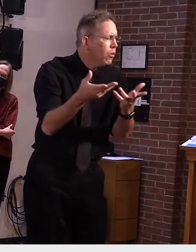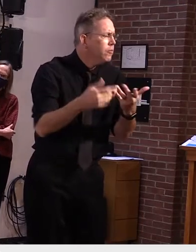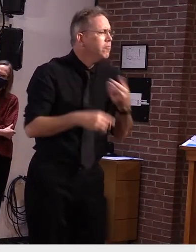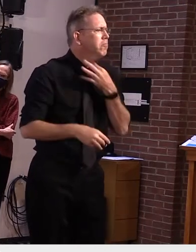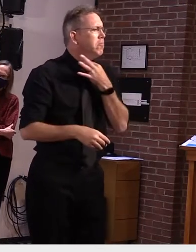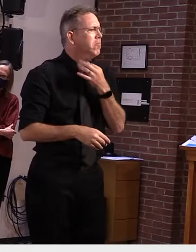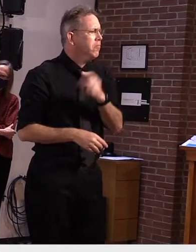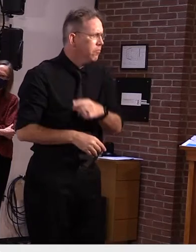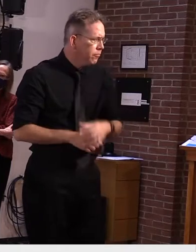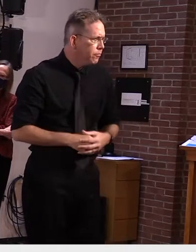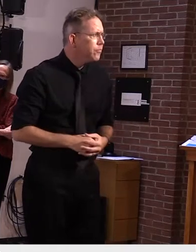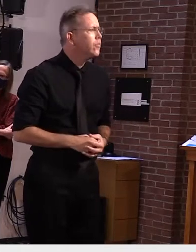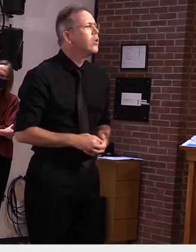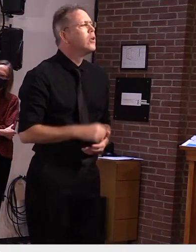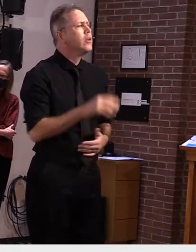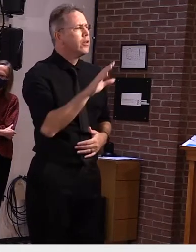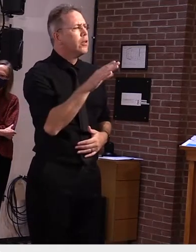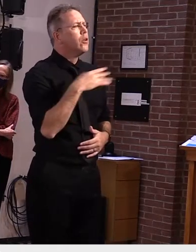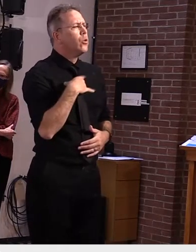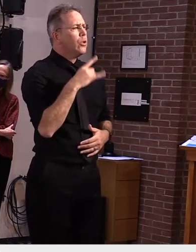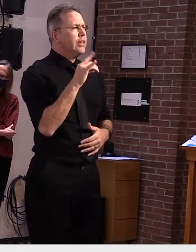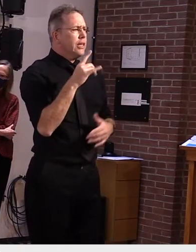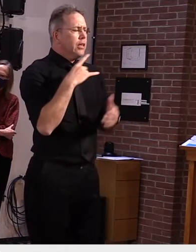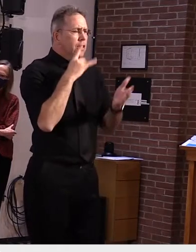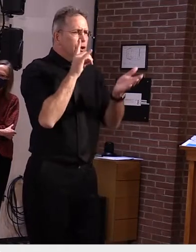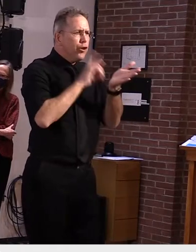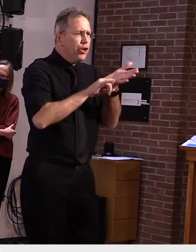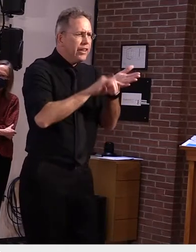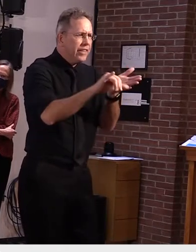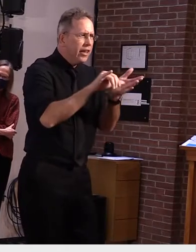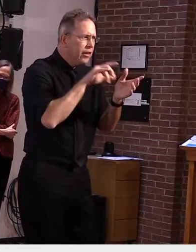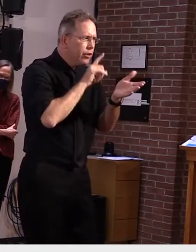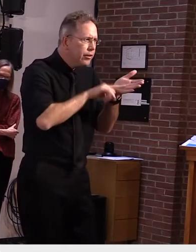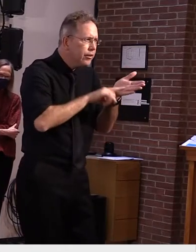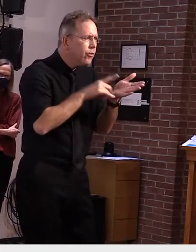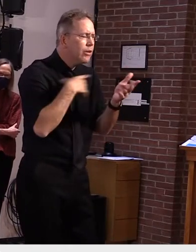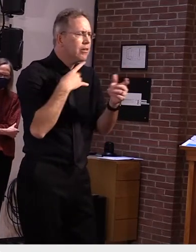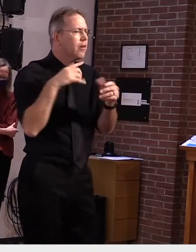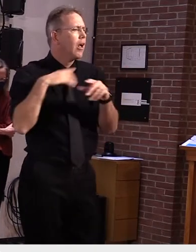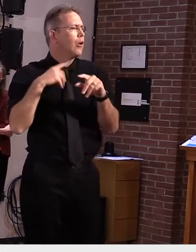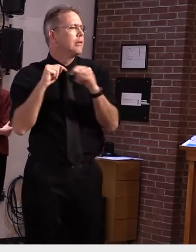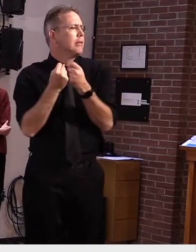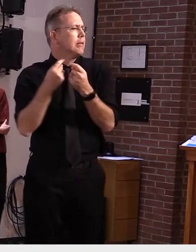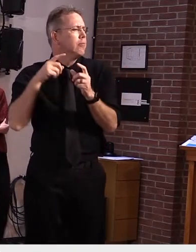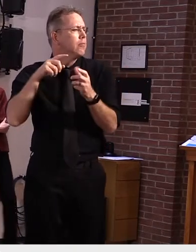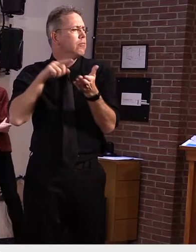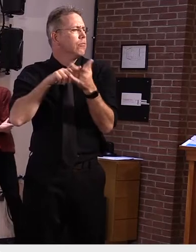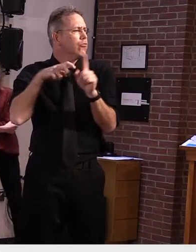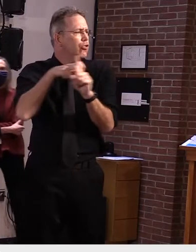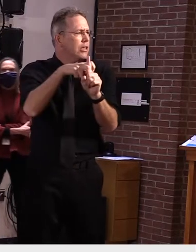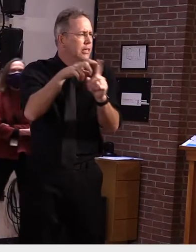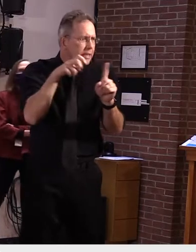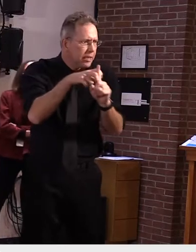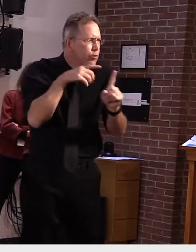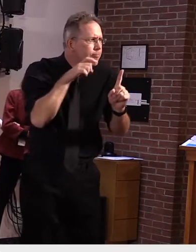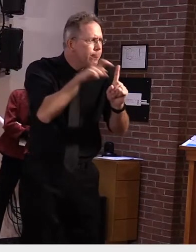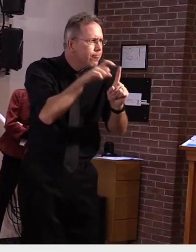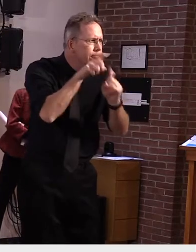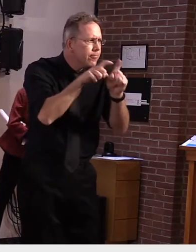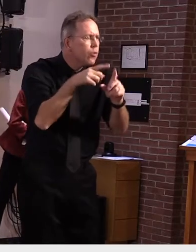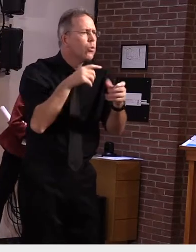ppe at the hospital and the facility is providing a list to us of